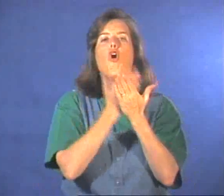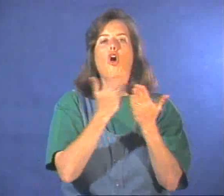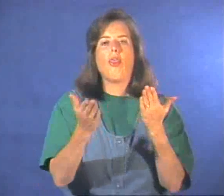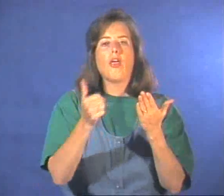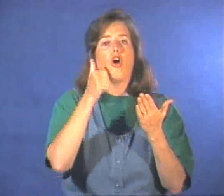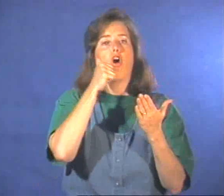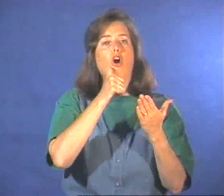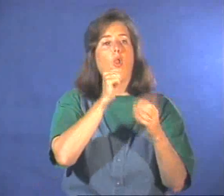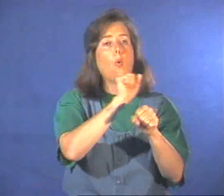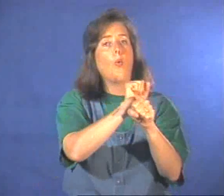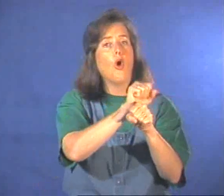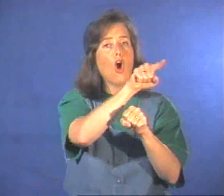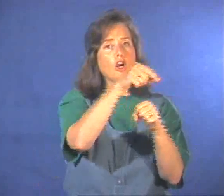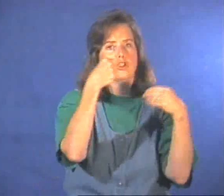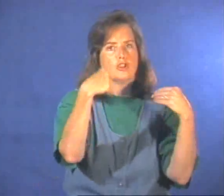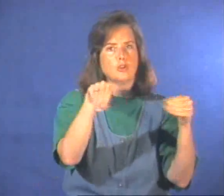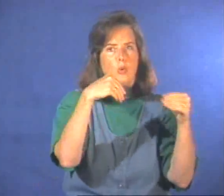the sales girl didn't.